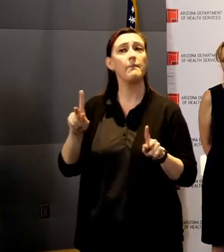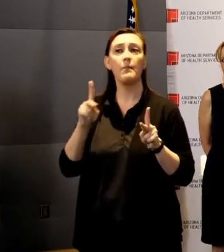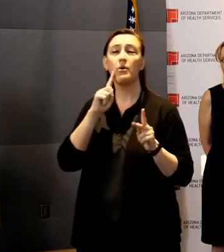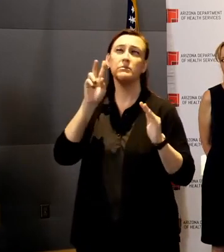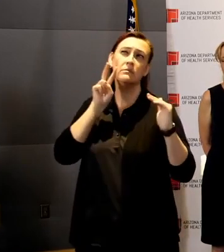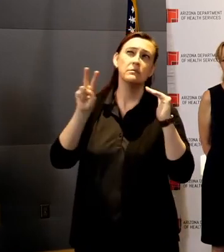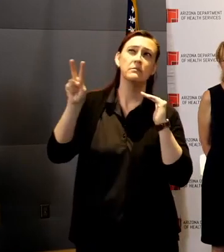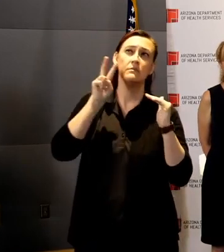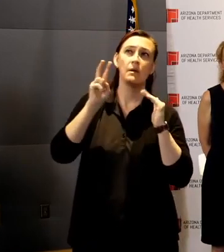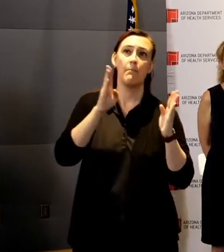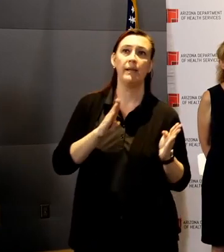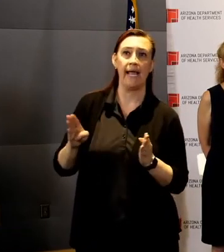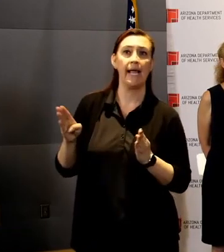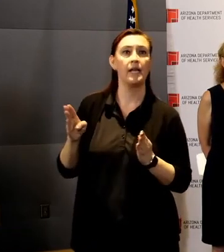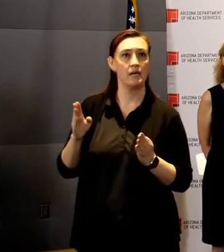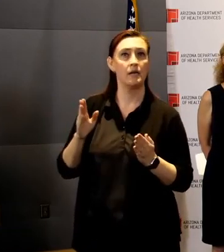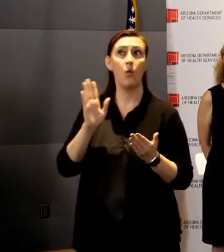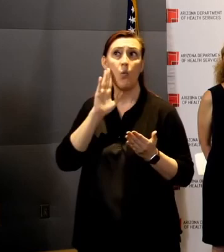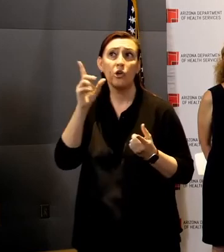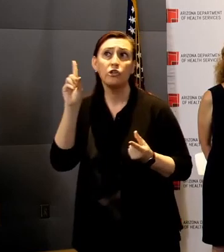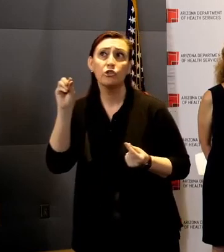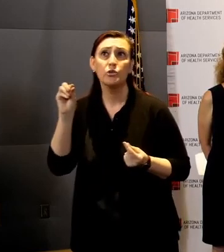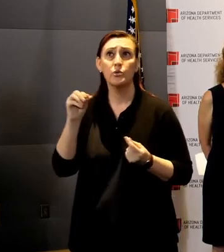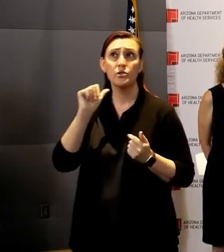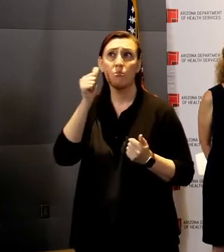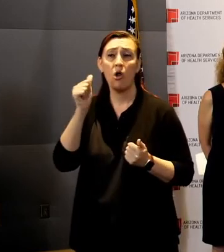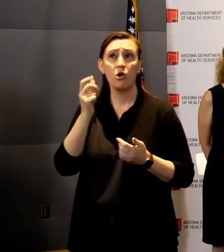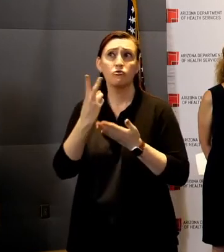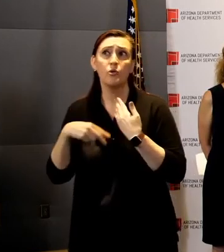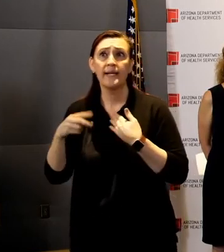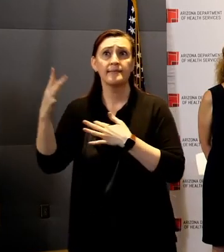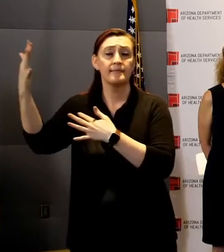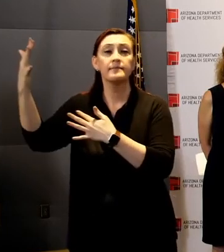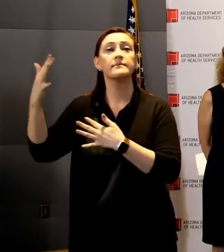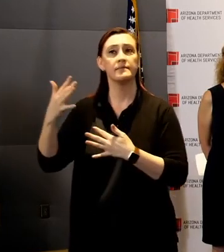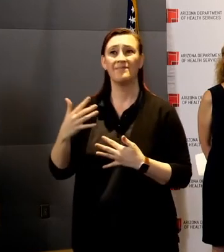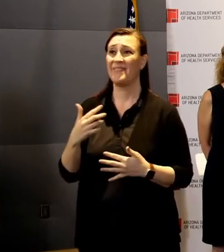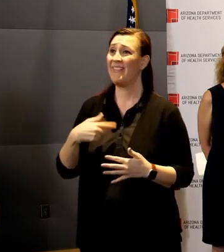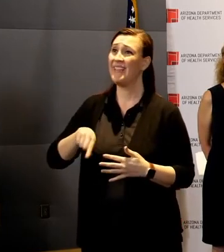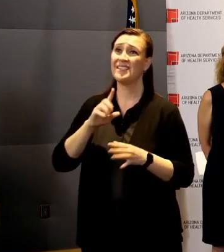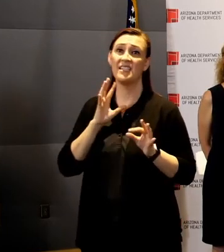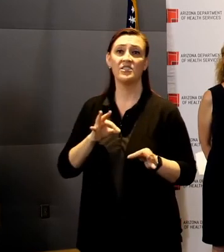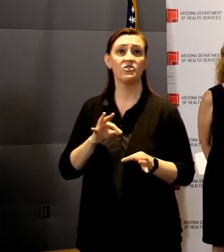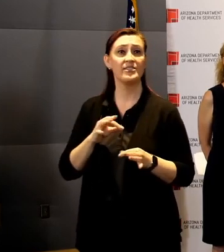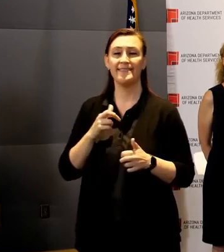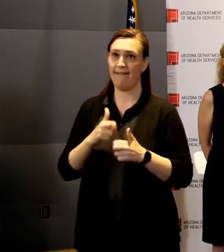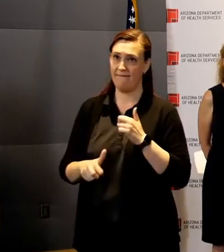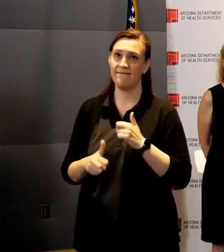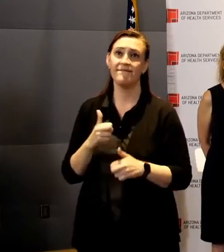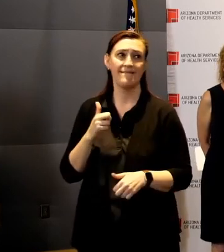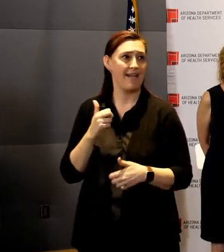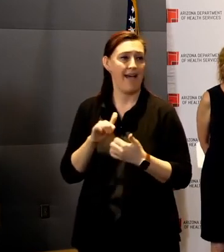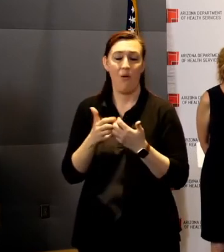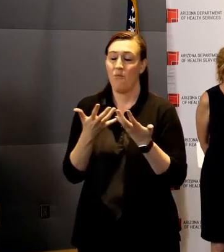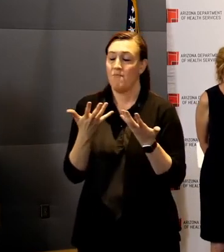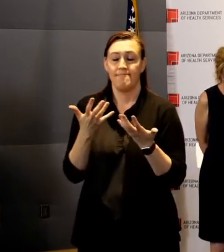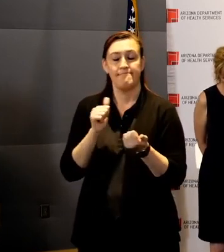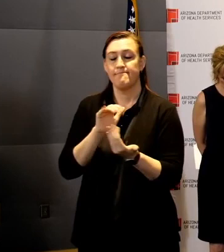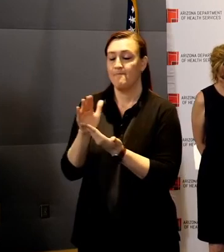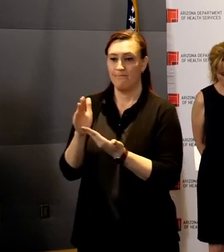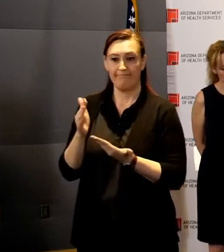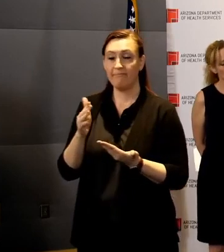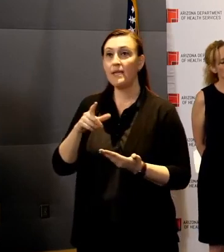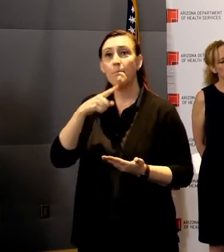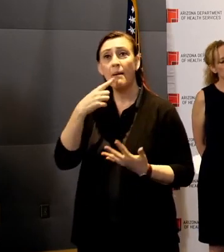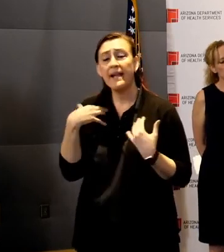the weeks ahead. We've had to make some tough decisions, decisions designed to protect public health, decisions that have been